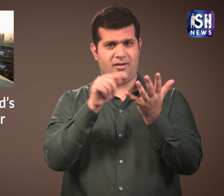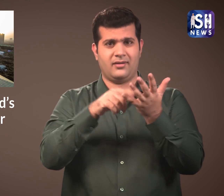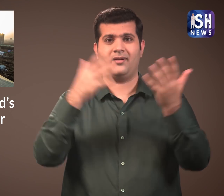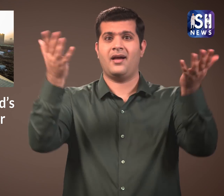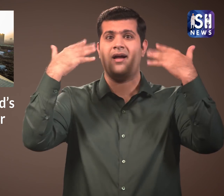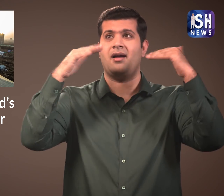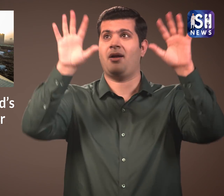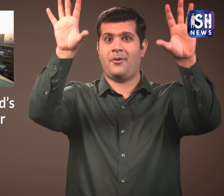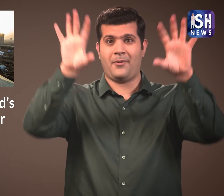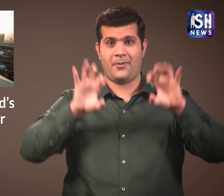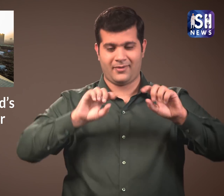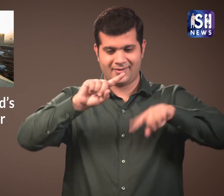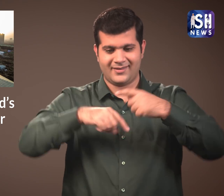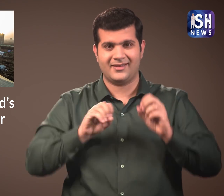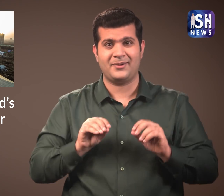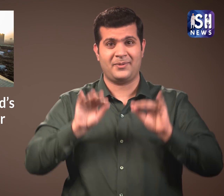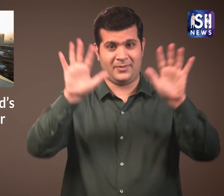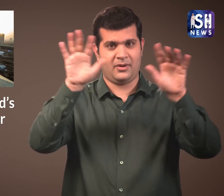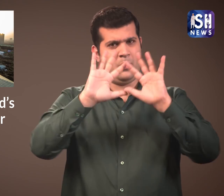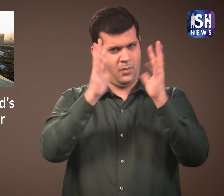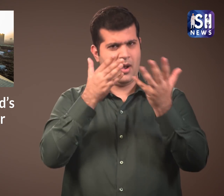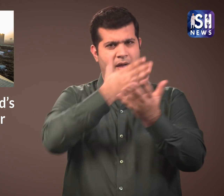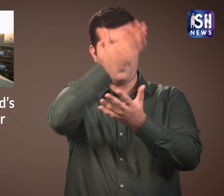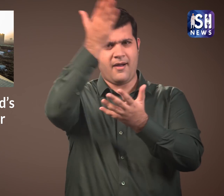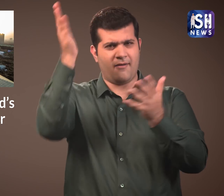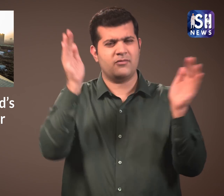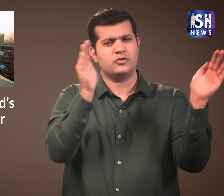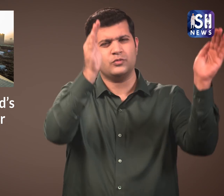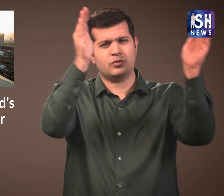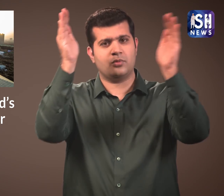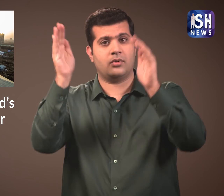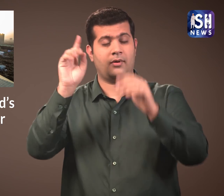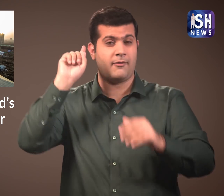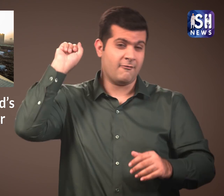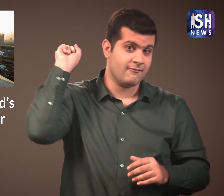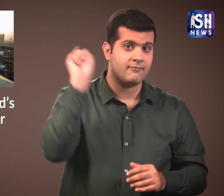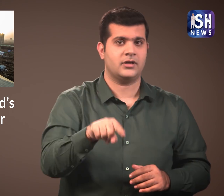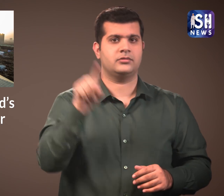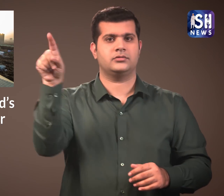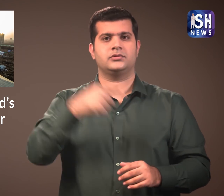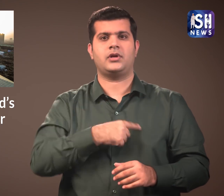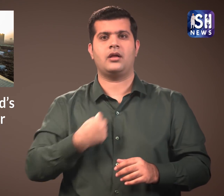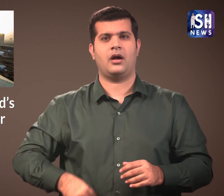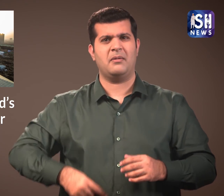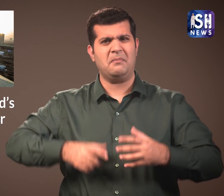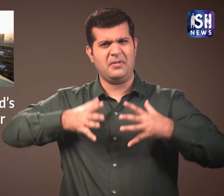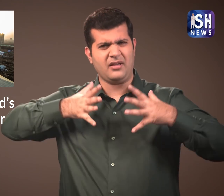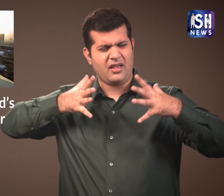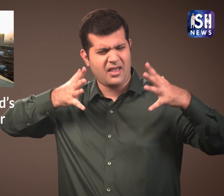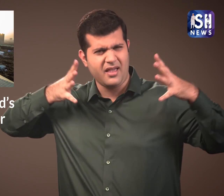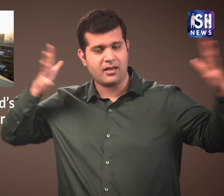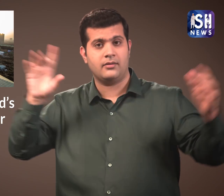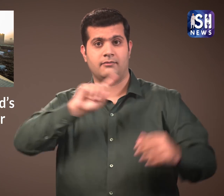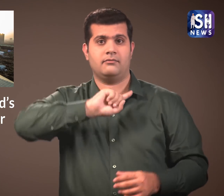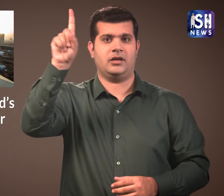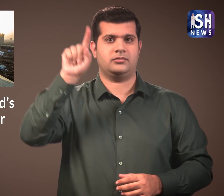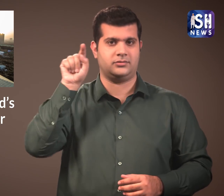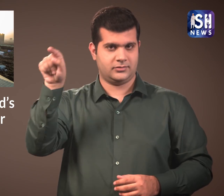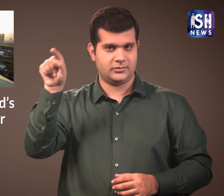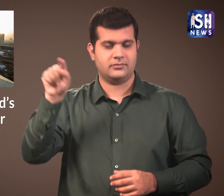All over the world people have small air purifiers. But China is the first to create such